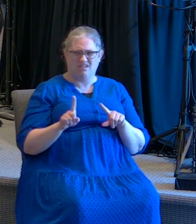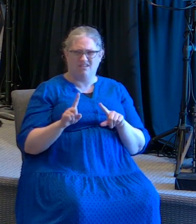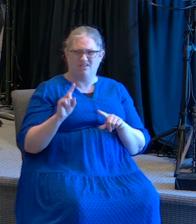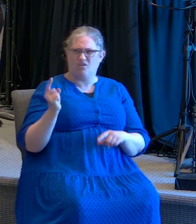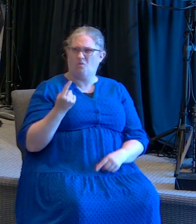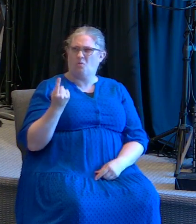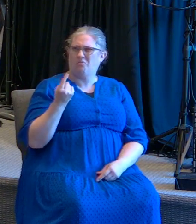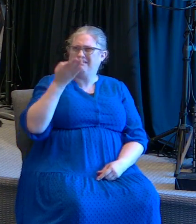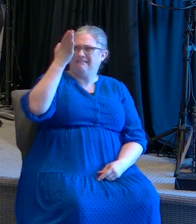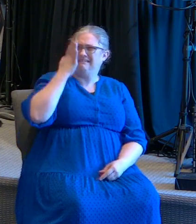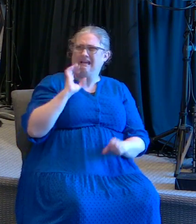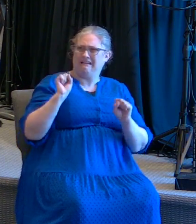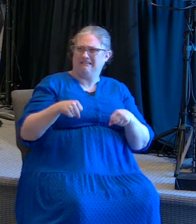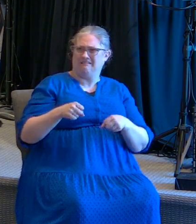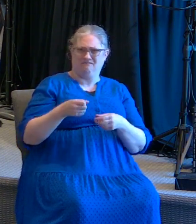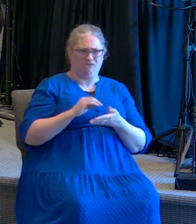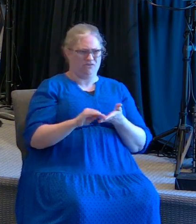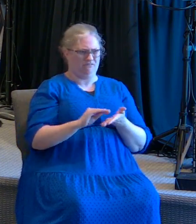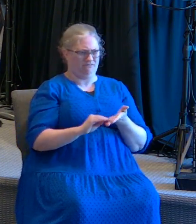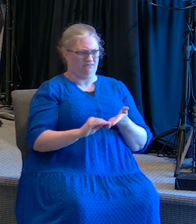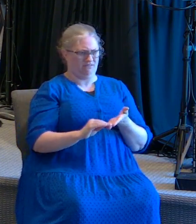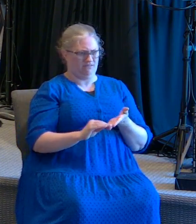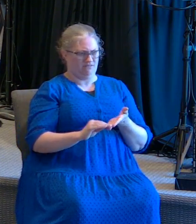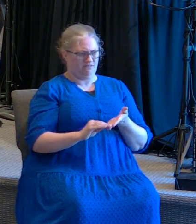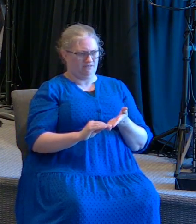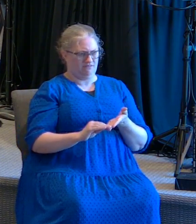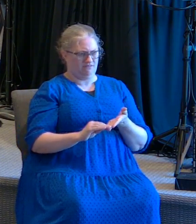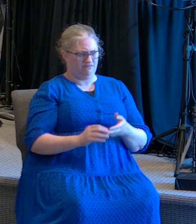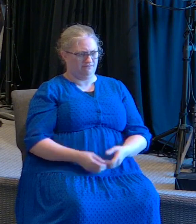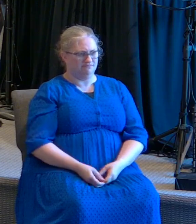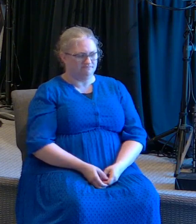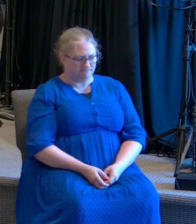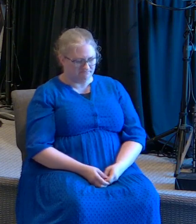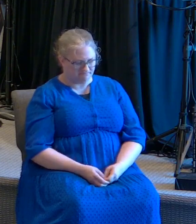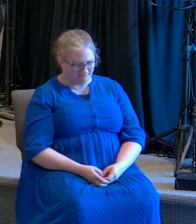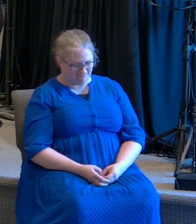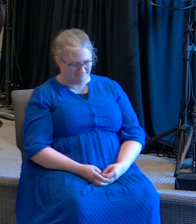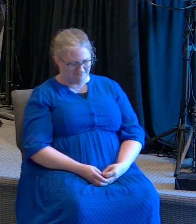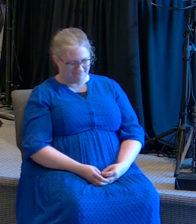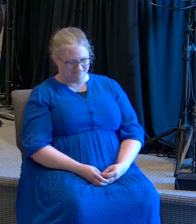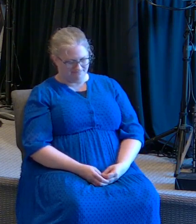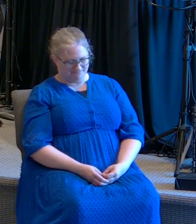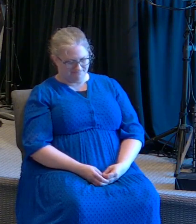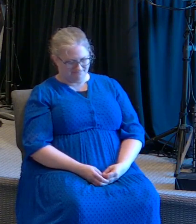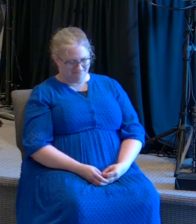puede perdonar de pecado.